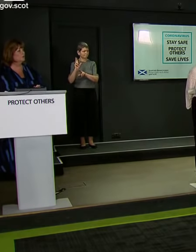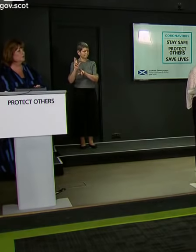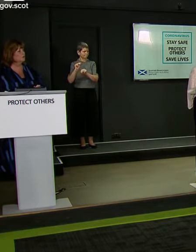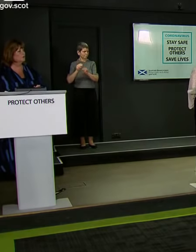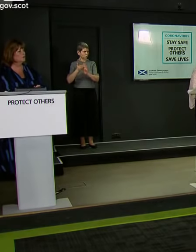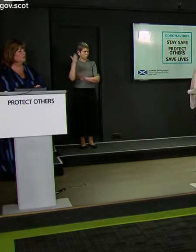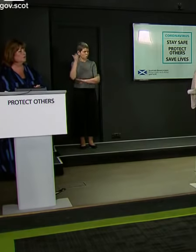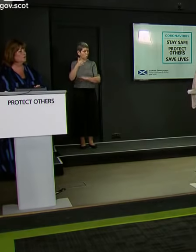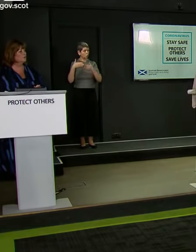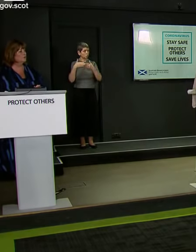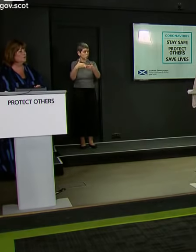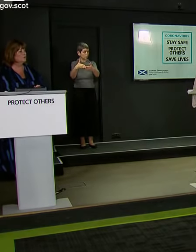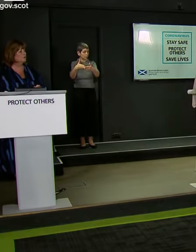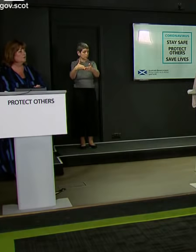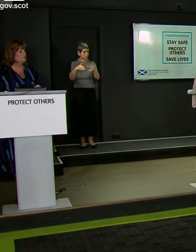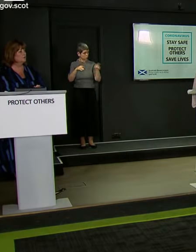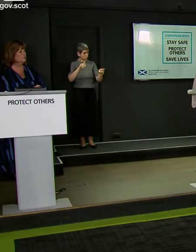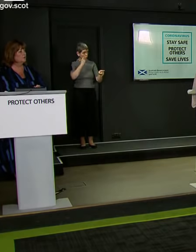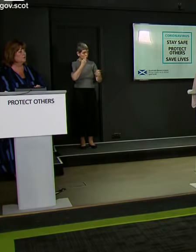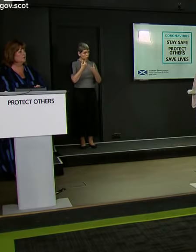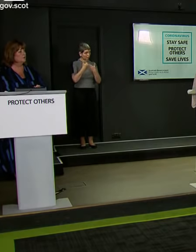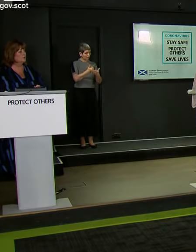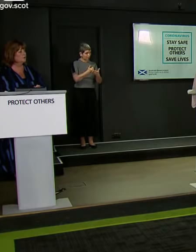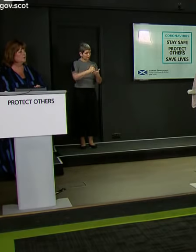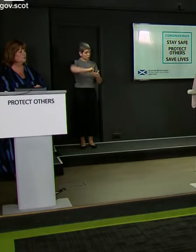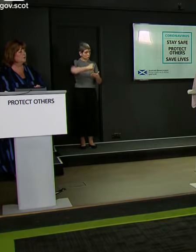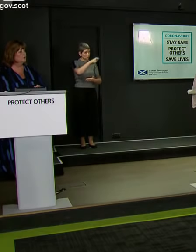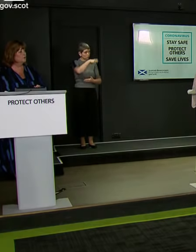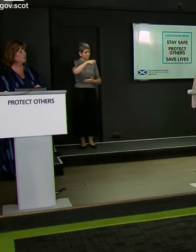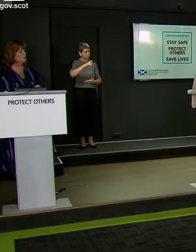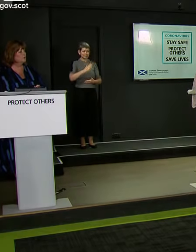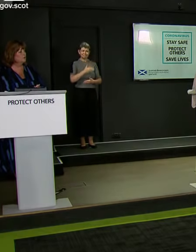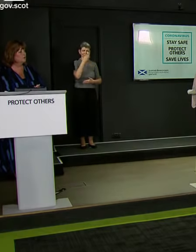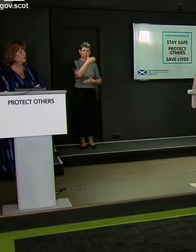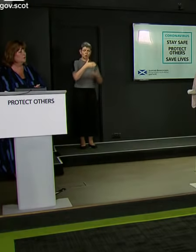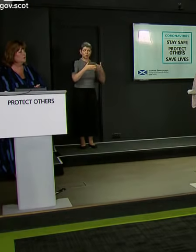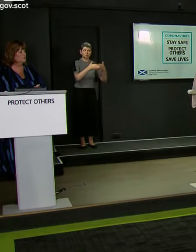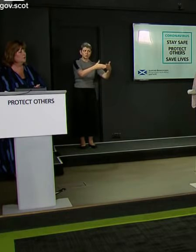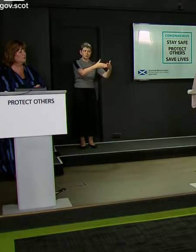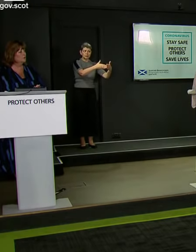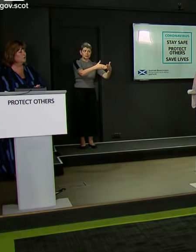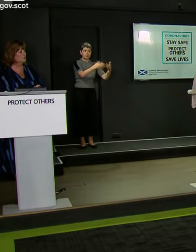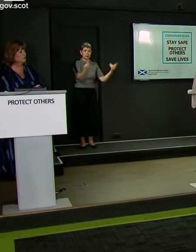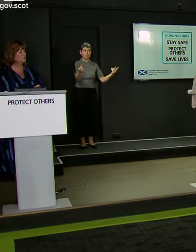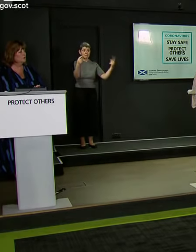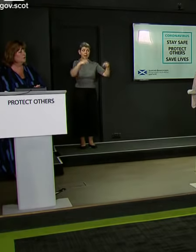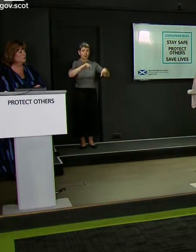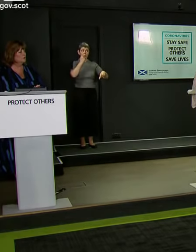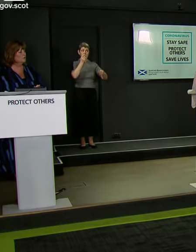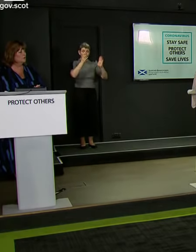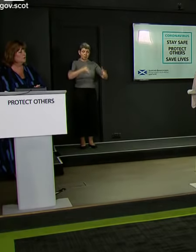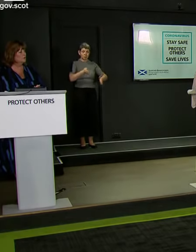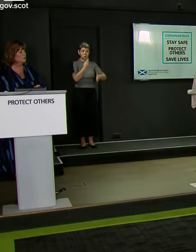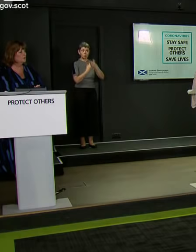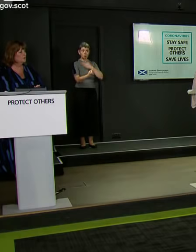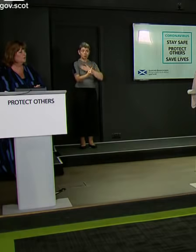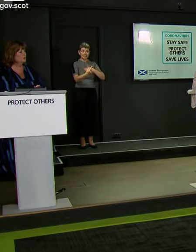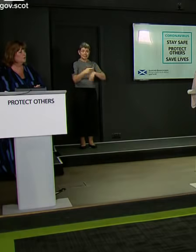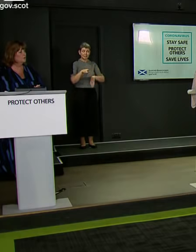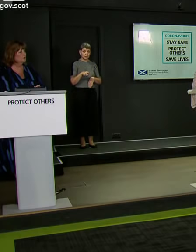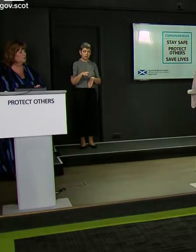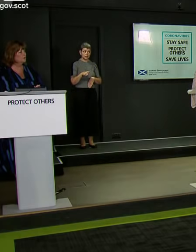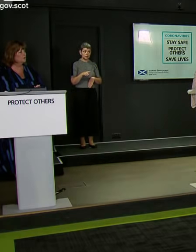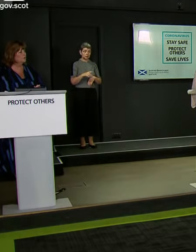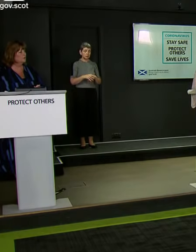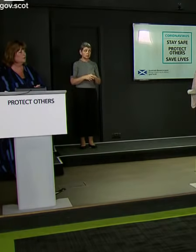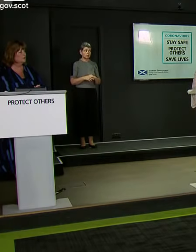booking cruises? And if people do go on them, would they be required to quarantine on their return? And also, where do cruise ship